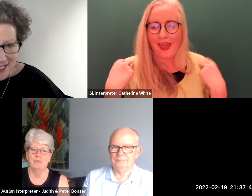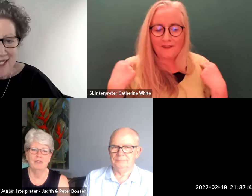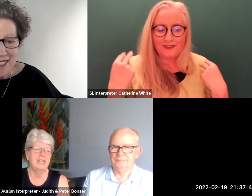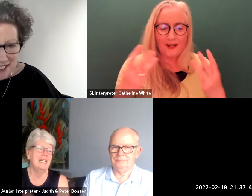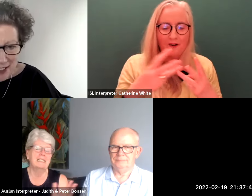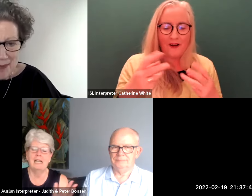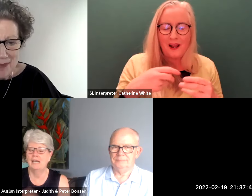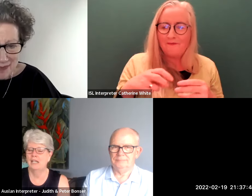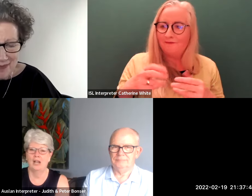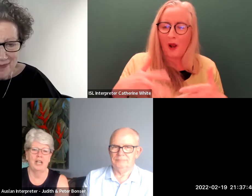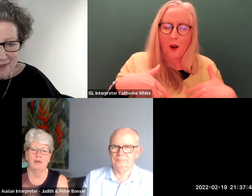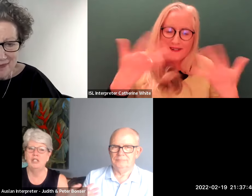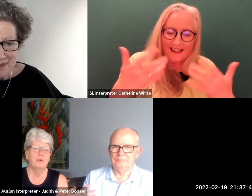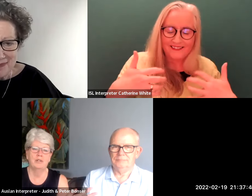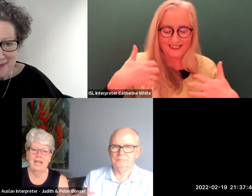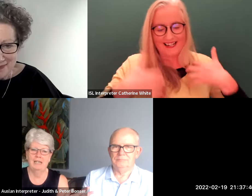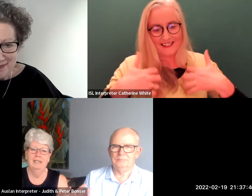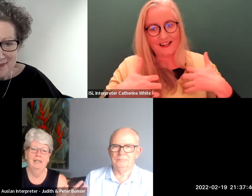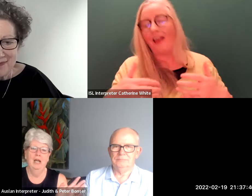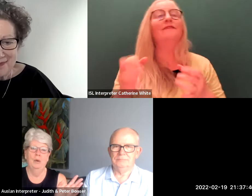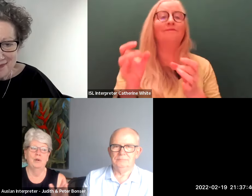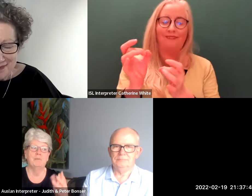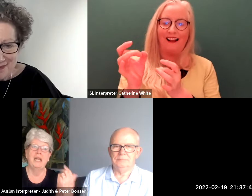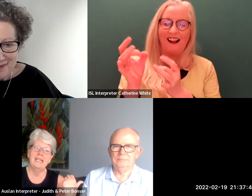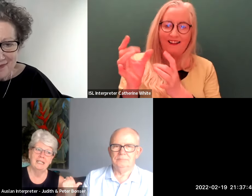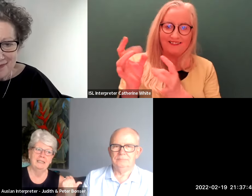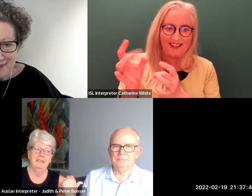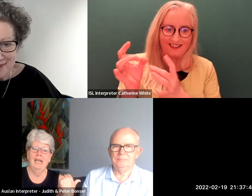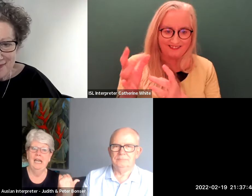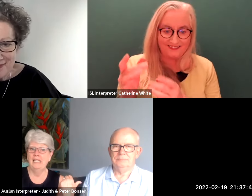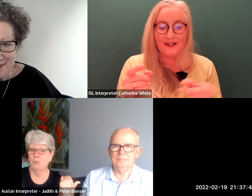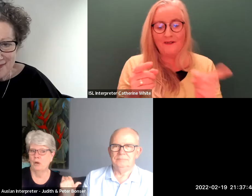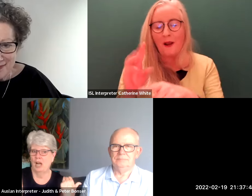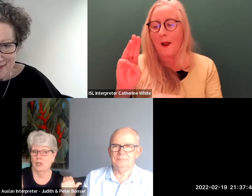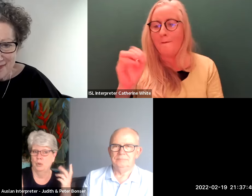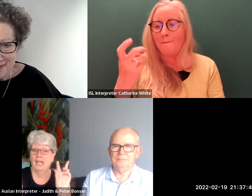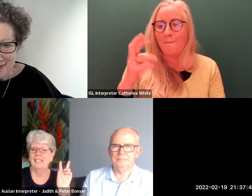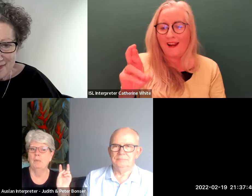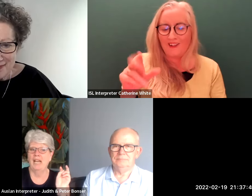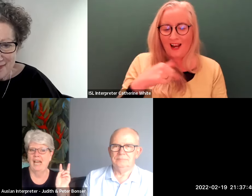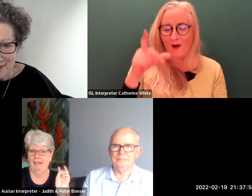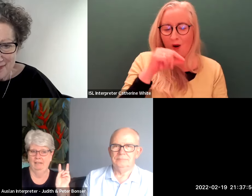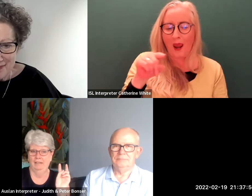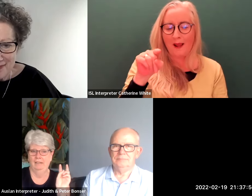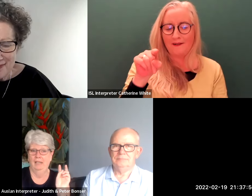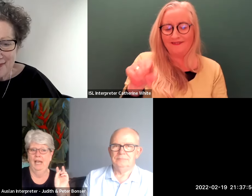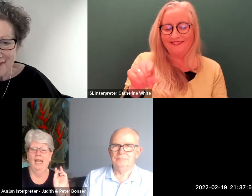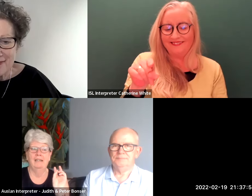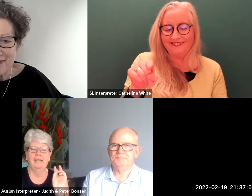or i'm really excited i go into ausland whereas peter he's what i call a double a